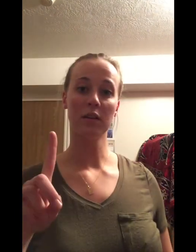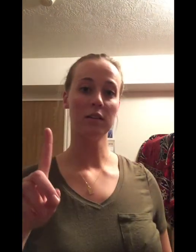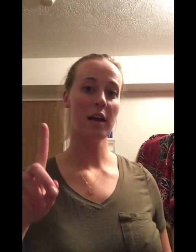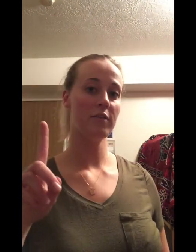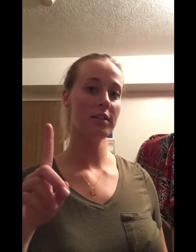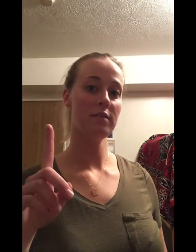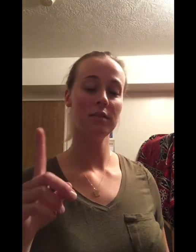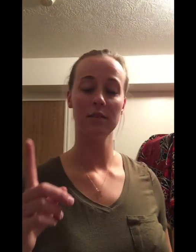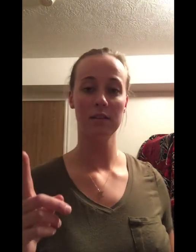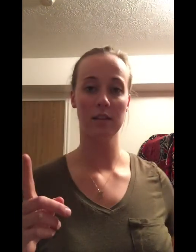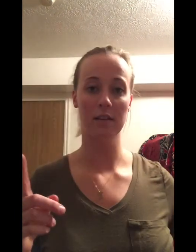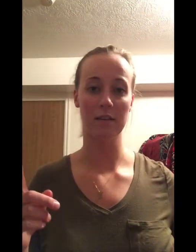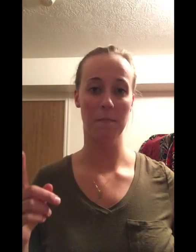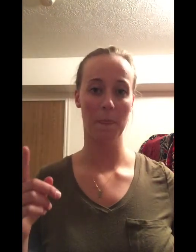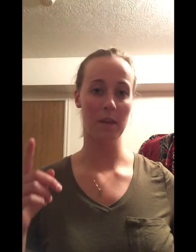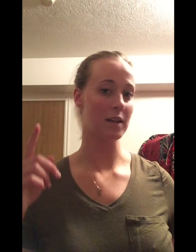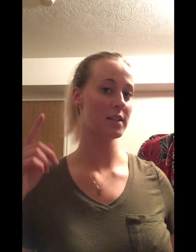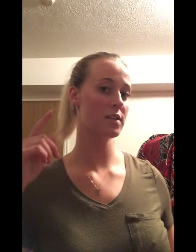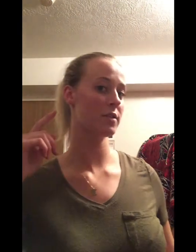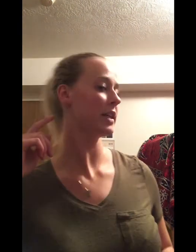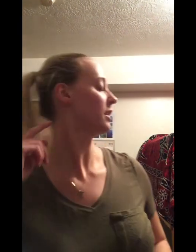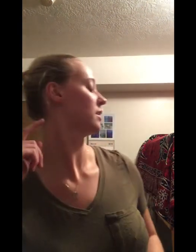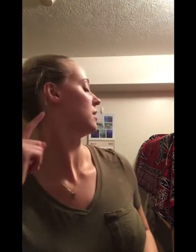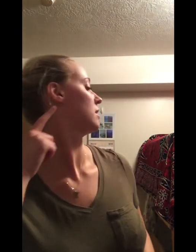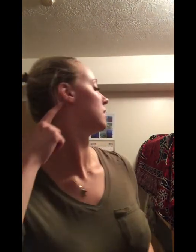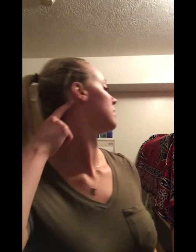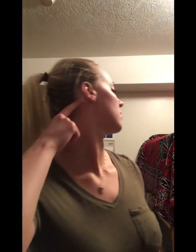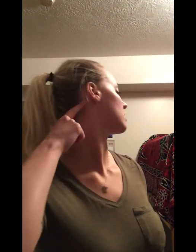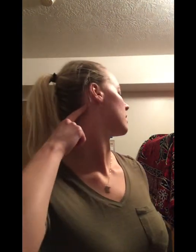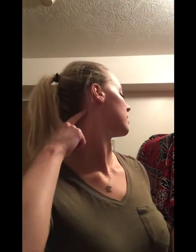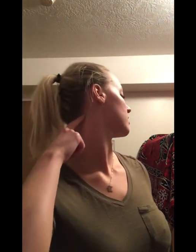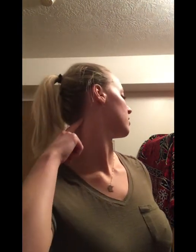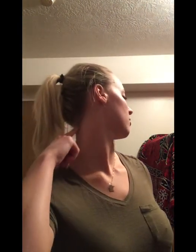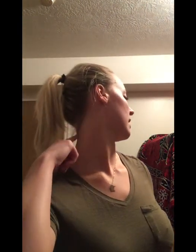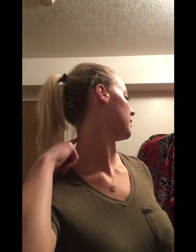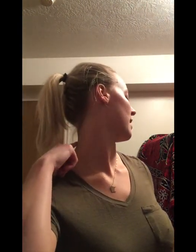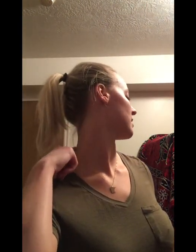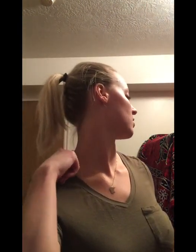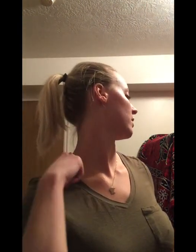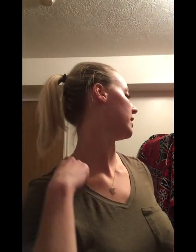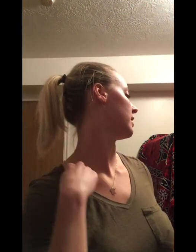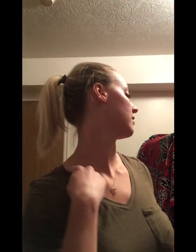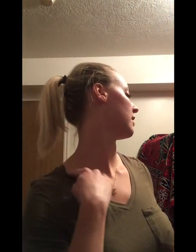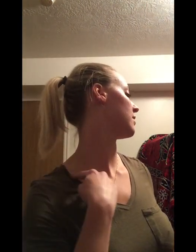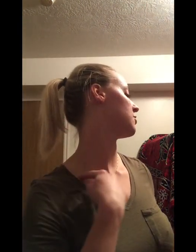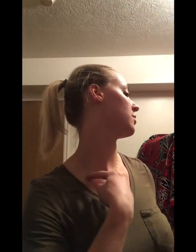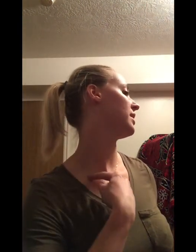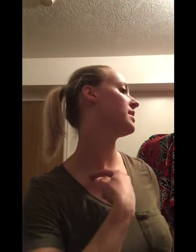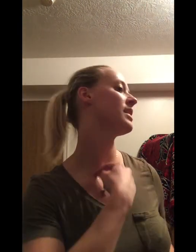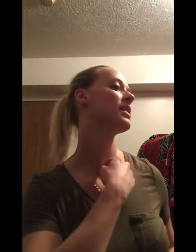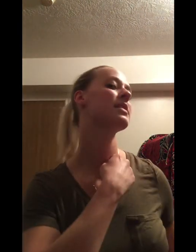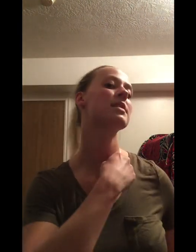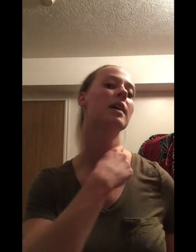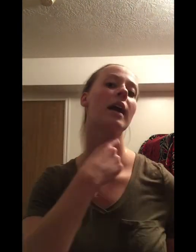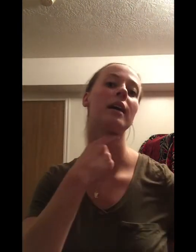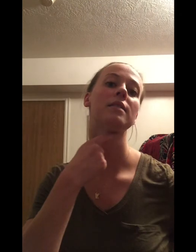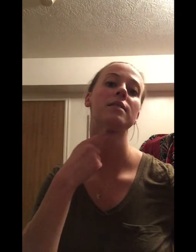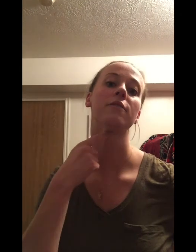11, the accessory, deals with the sternocleidomastoid and the trapezius and the